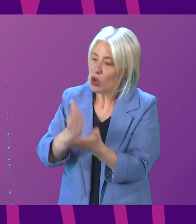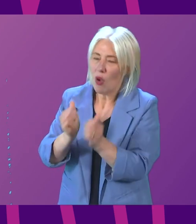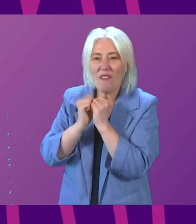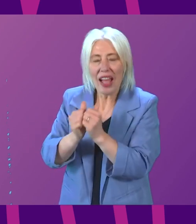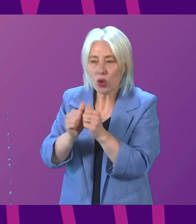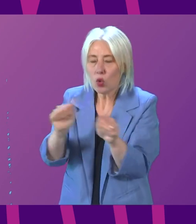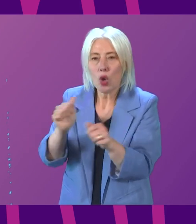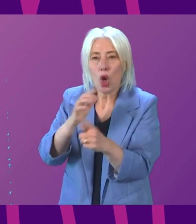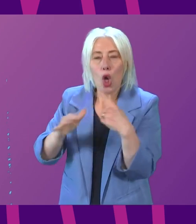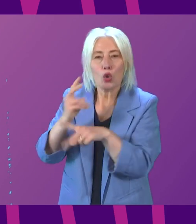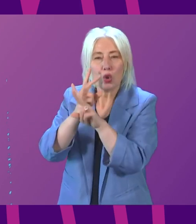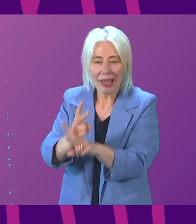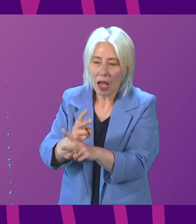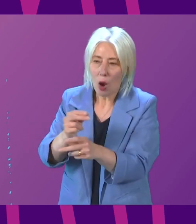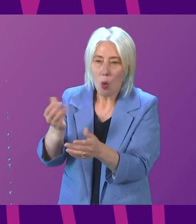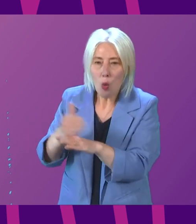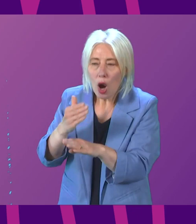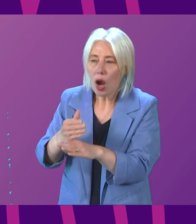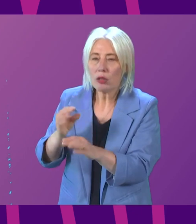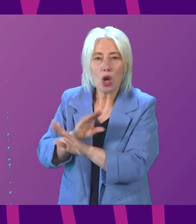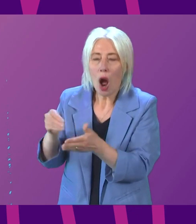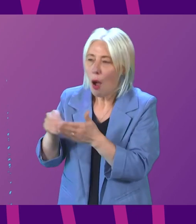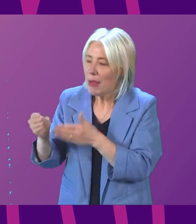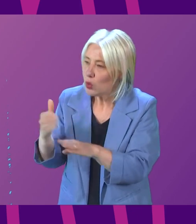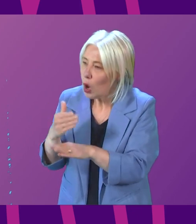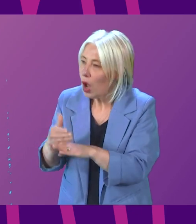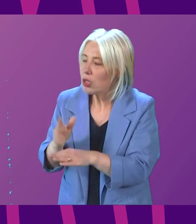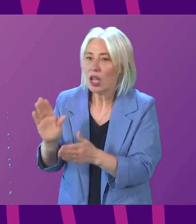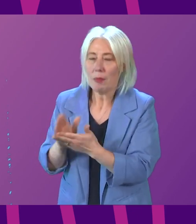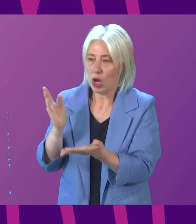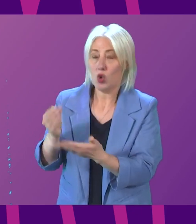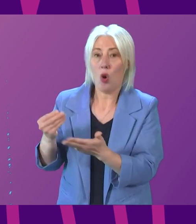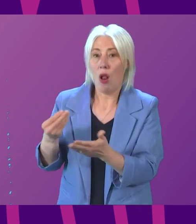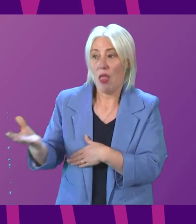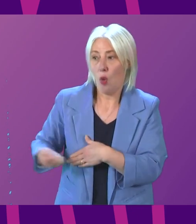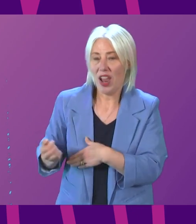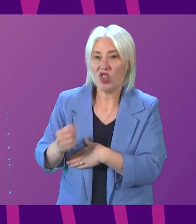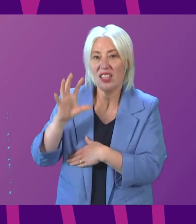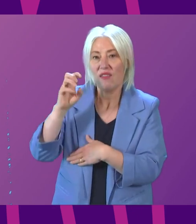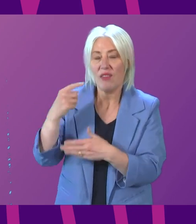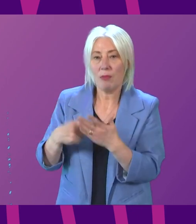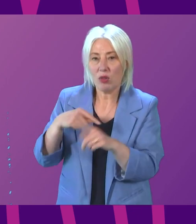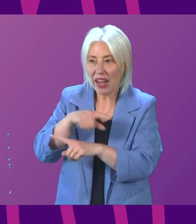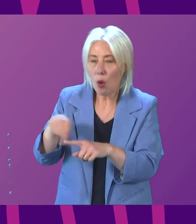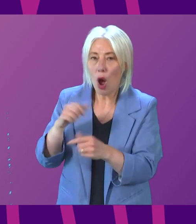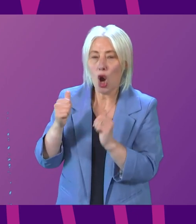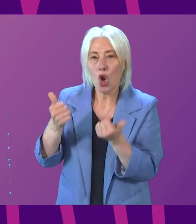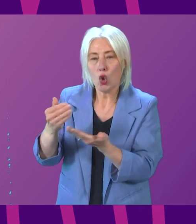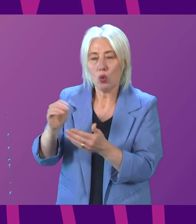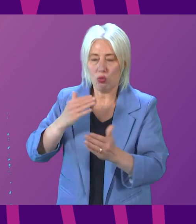by committing to a proper workforce plan, decent terms and conditions and a wage of at least £15 an hour? The First Minister.